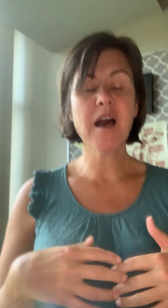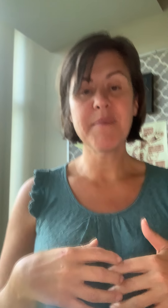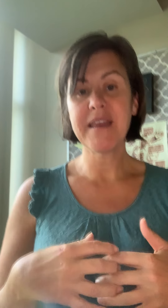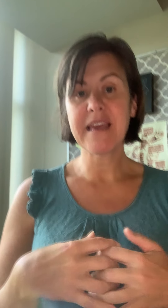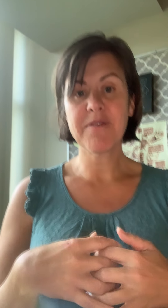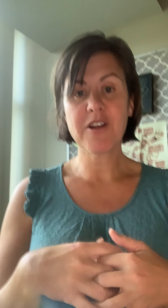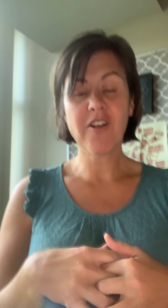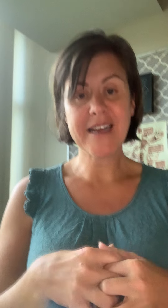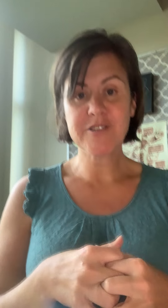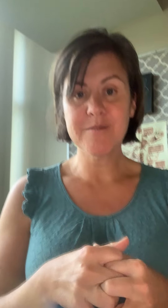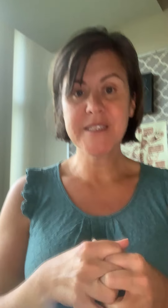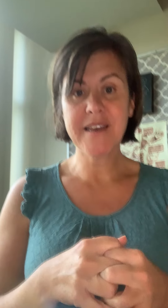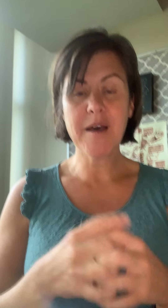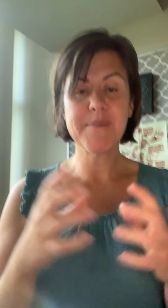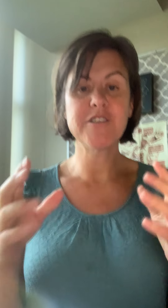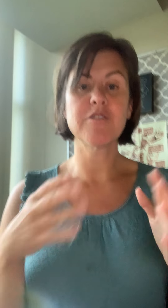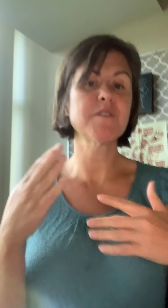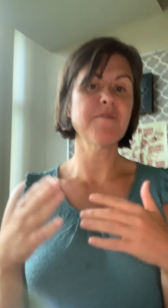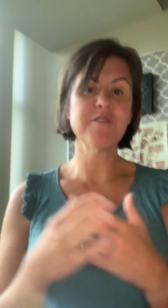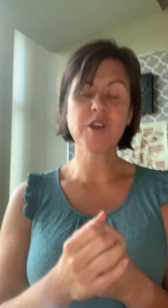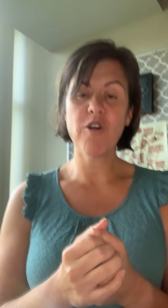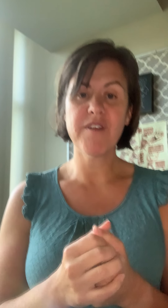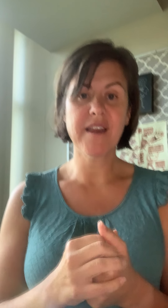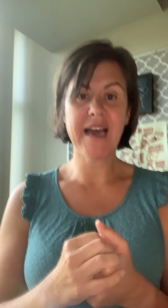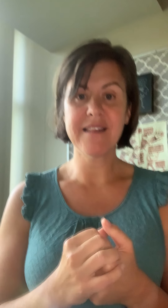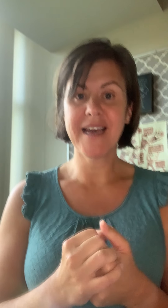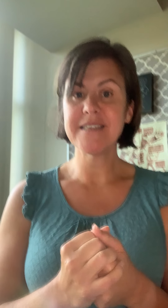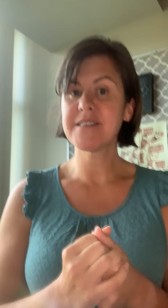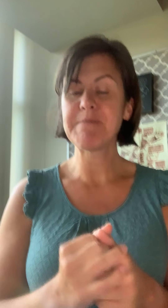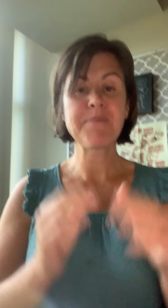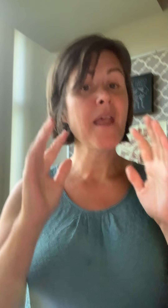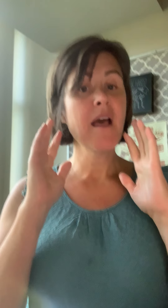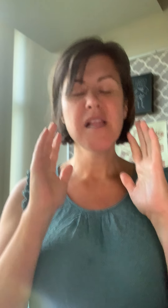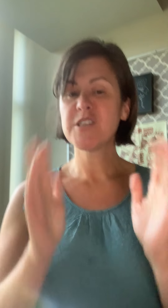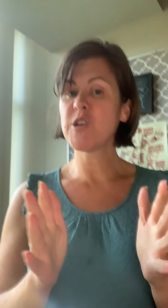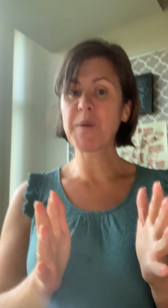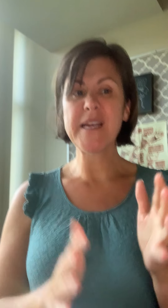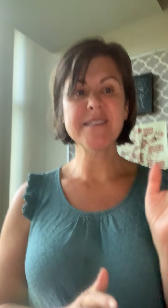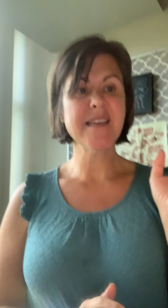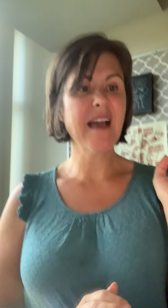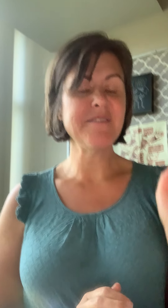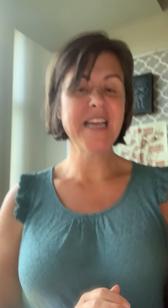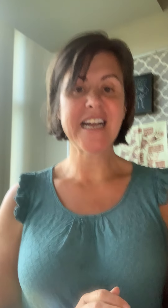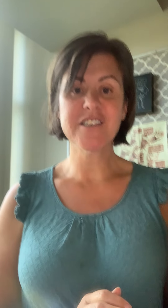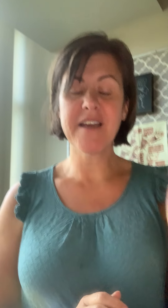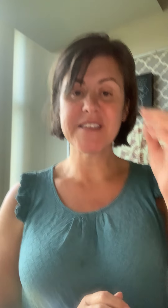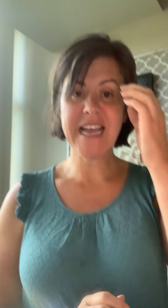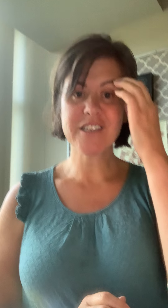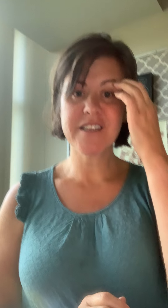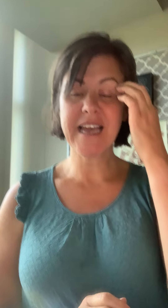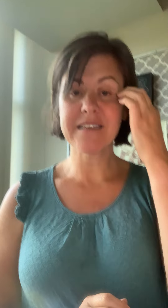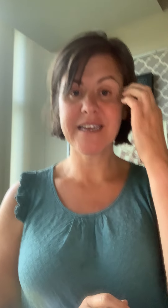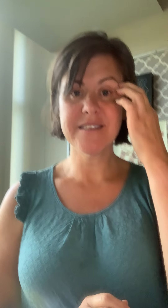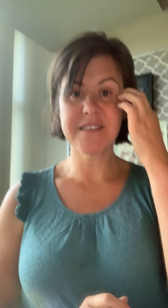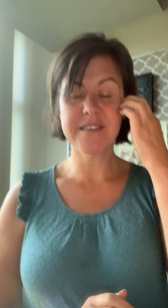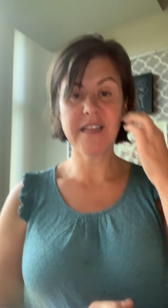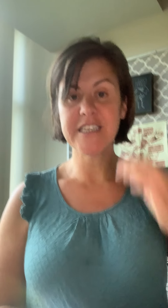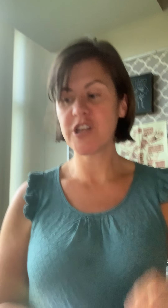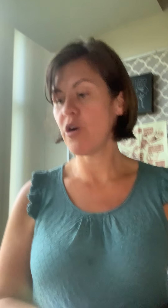come in and get their classroom set up in terms of those COVID guidelines. Super easy. I've attached the guidelines to the slideshow.